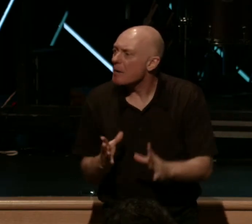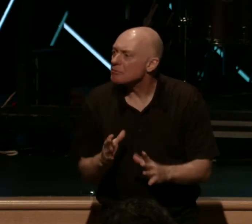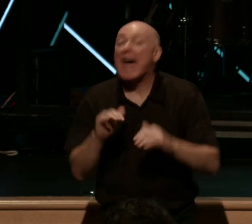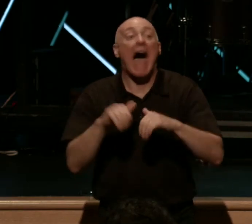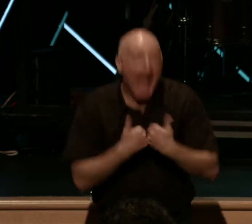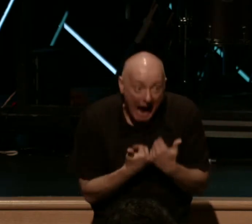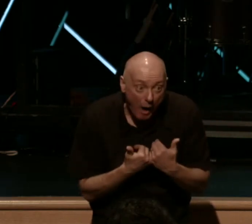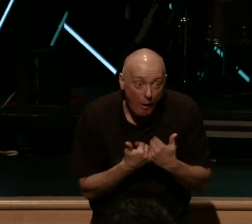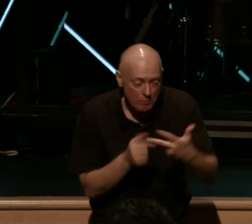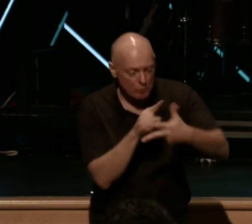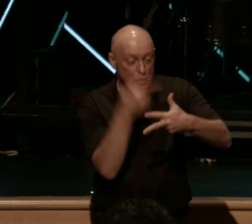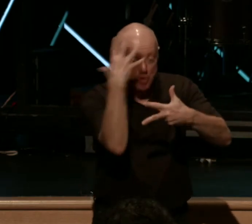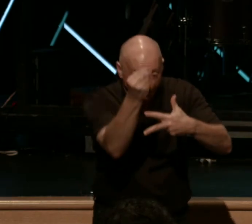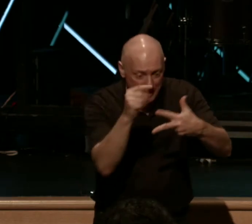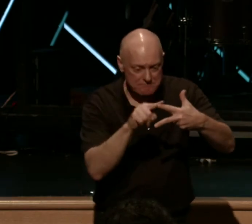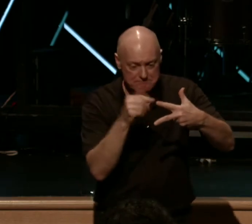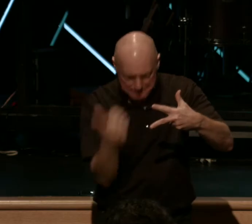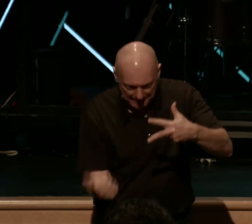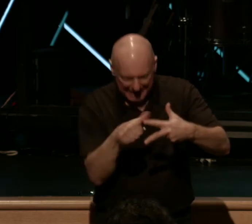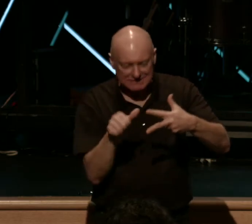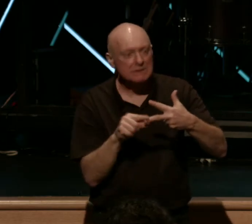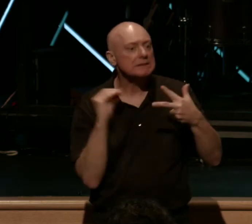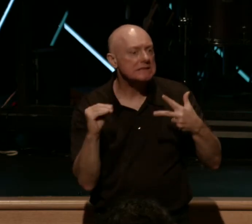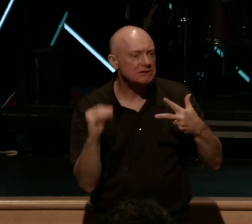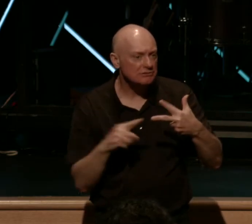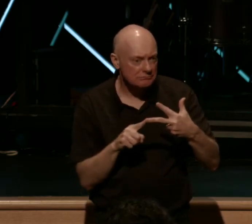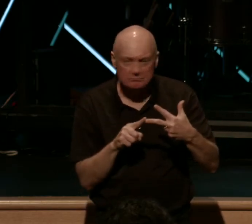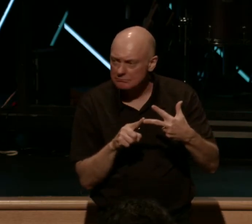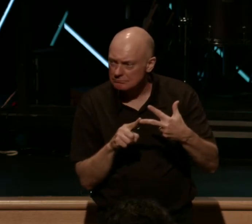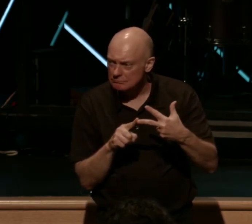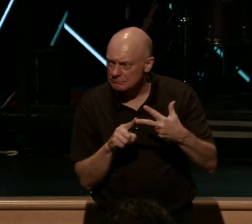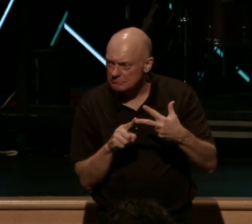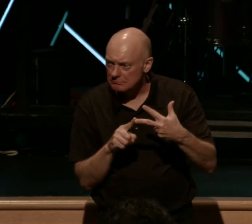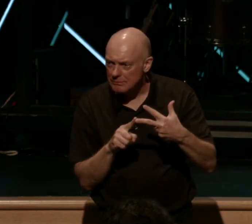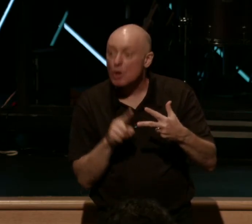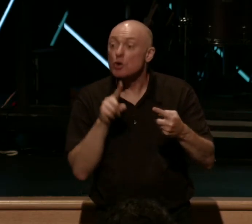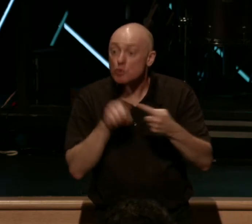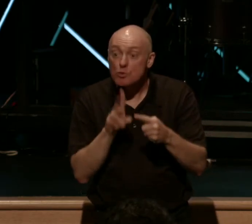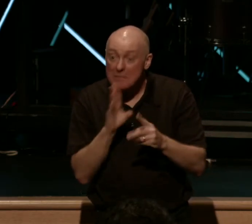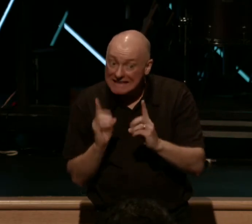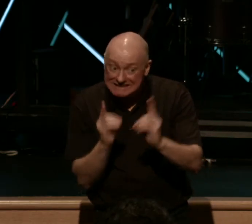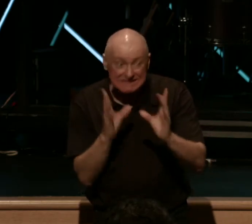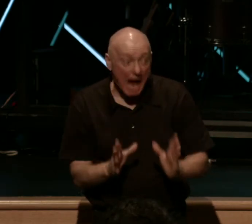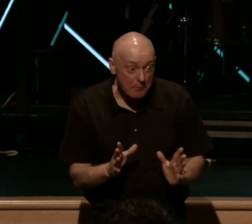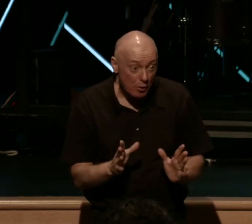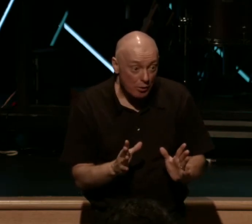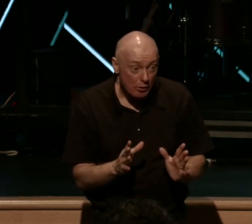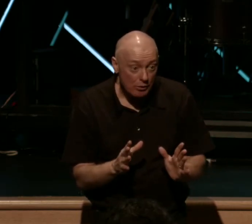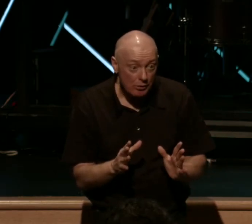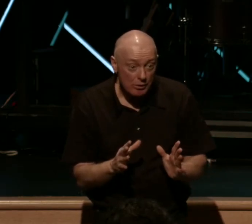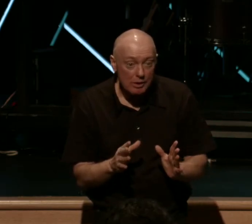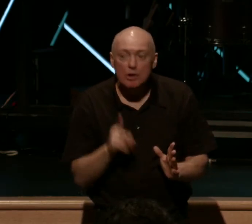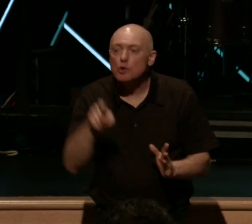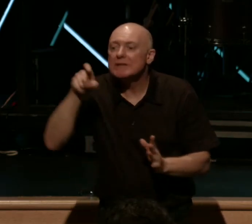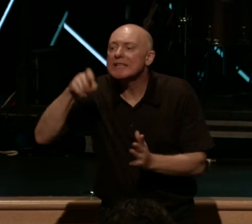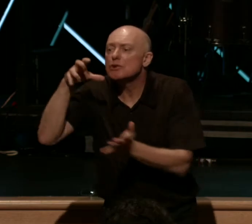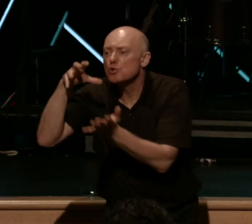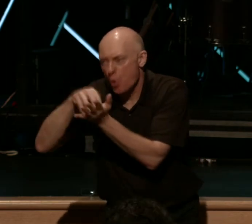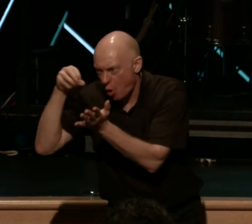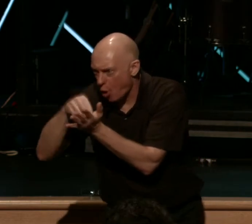by going, baptizing, and teaching. Now to be a disciple, get this, is to be a learner. That's what the word